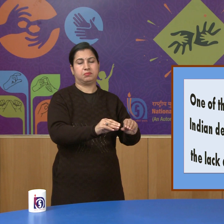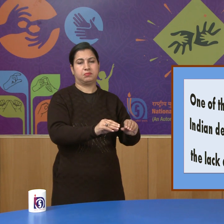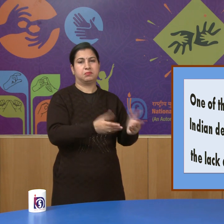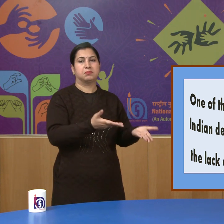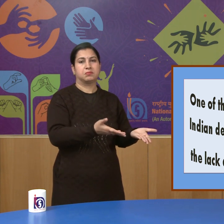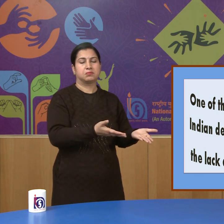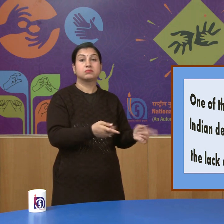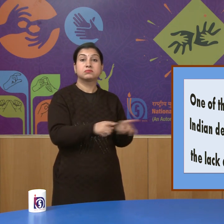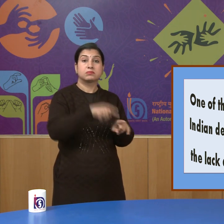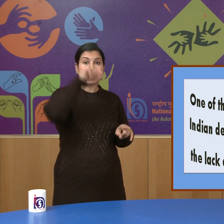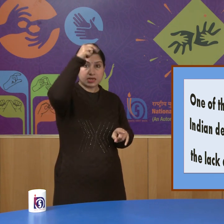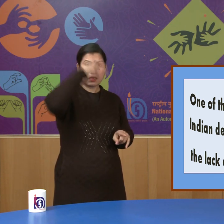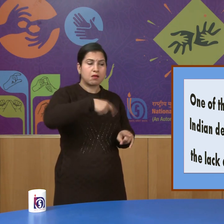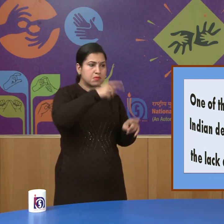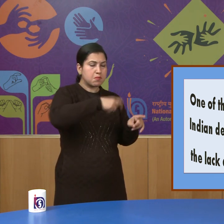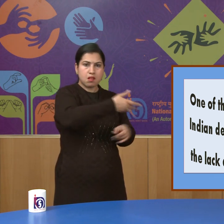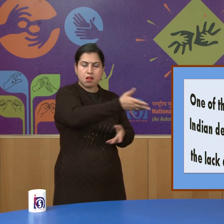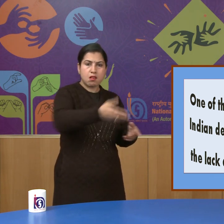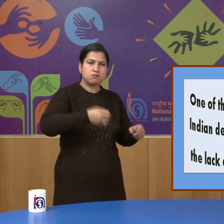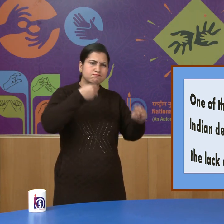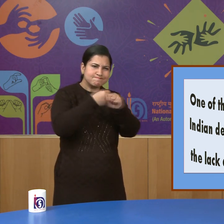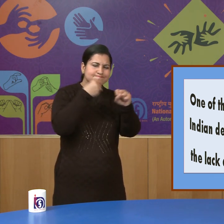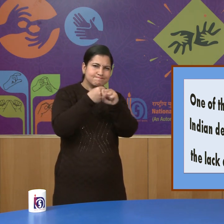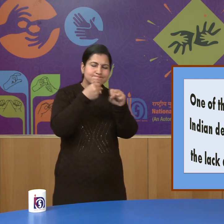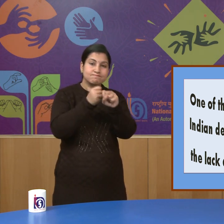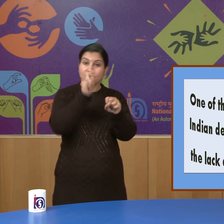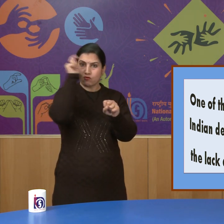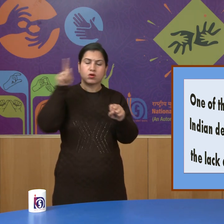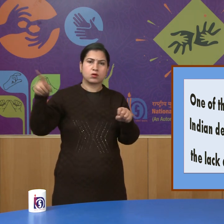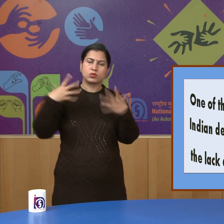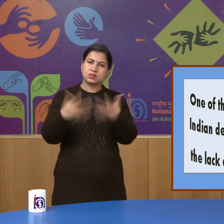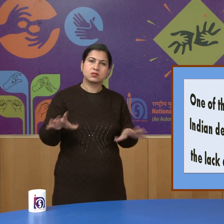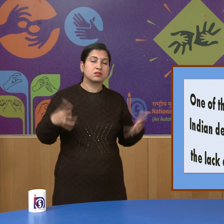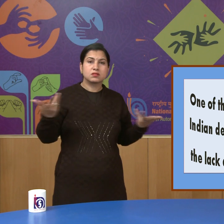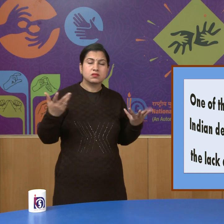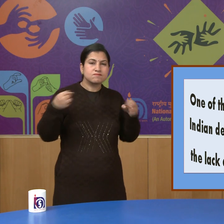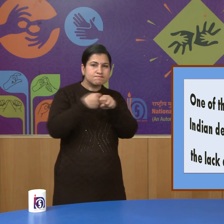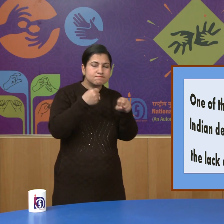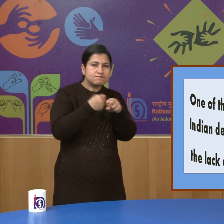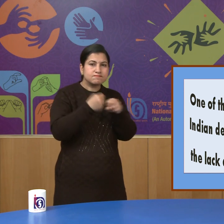the Indians the were fighting with old weapons against the British